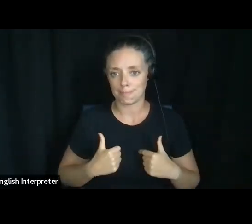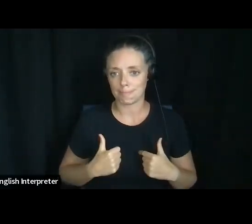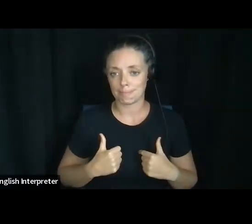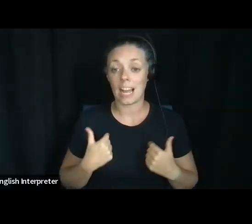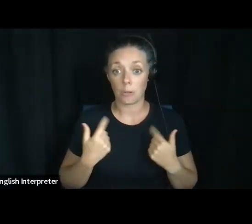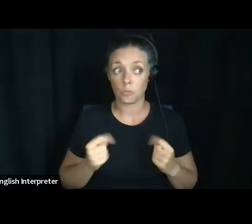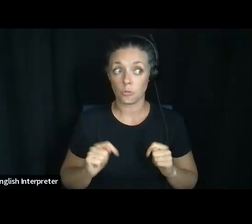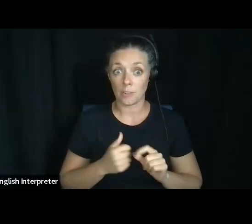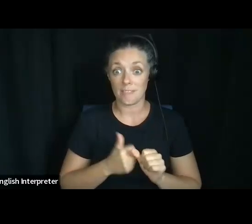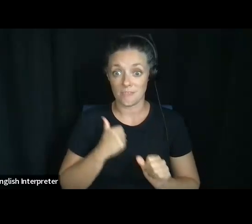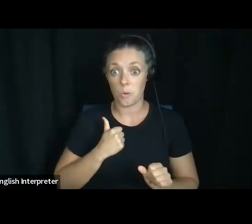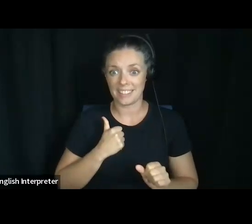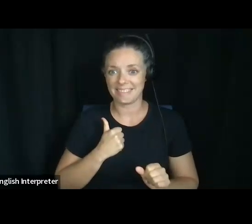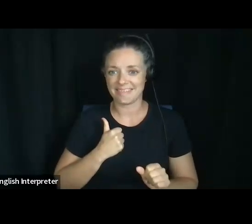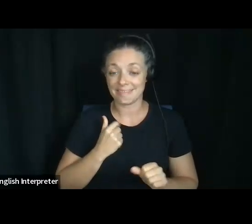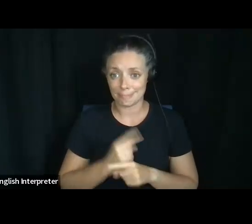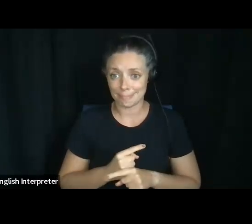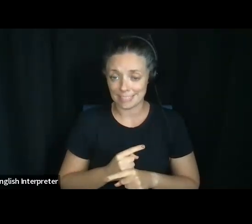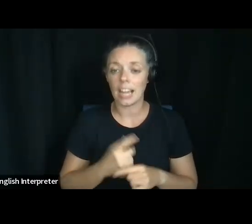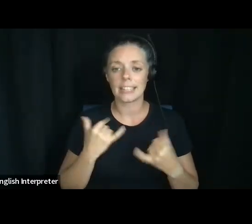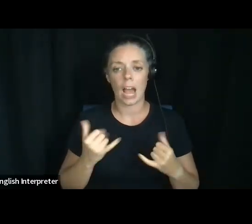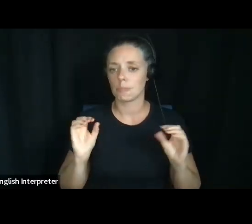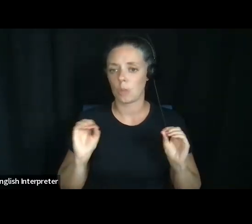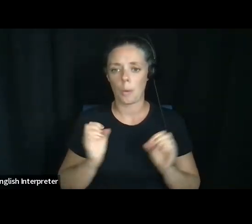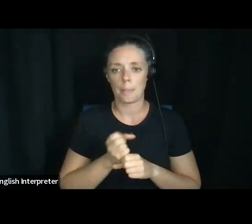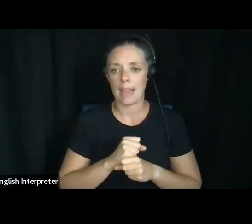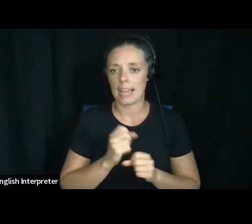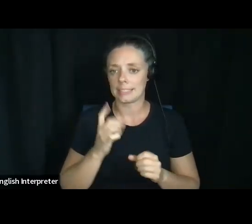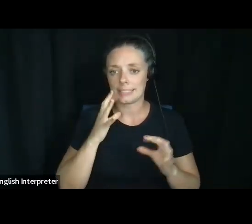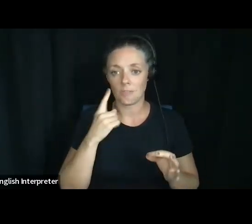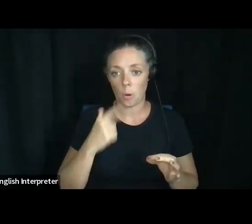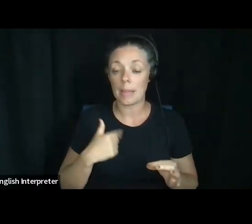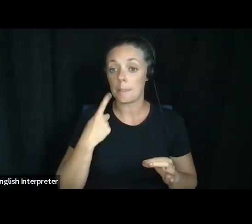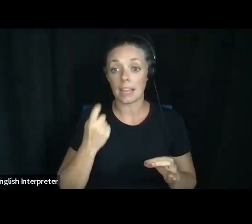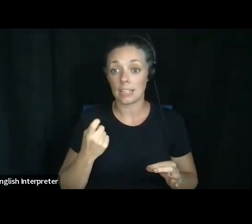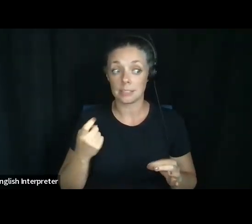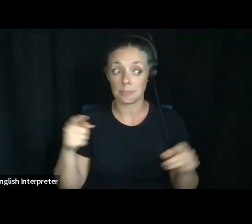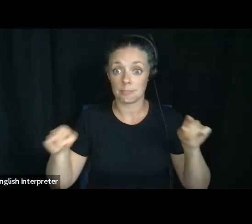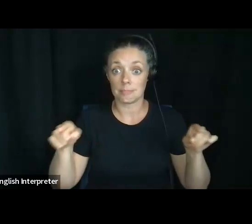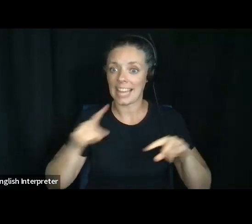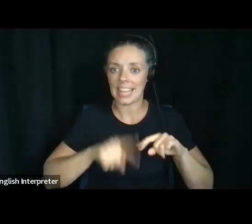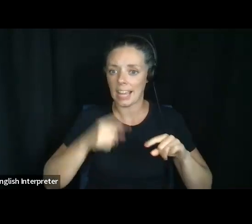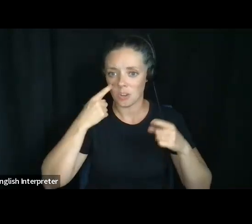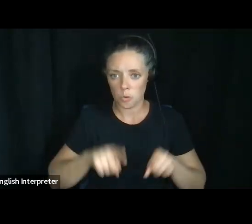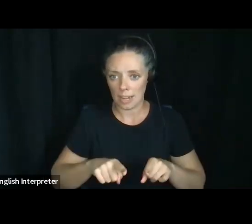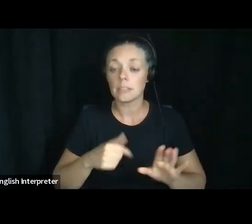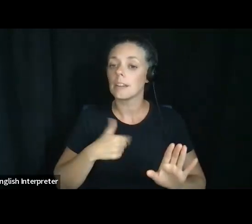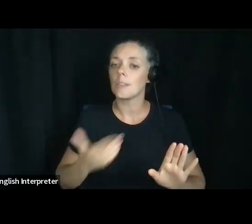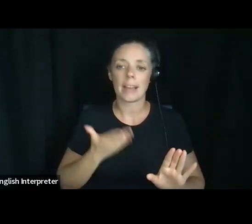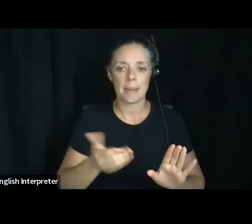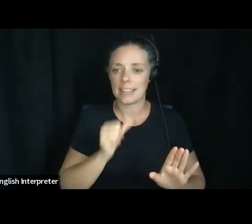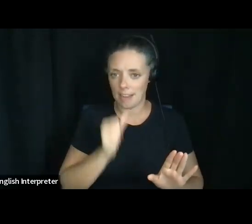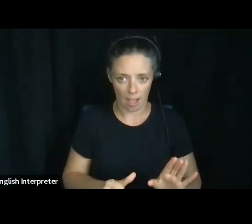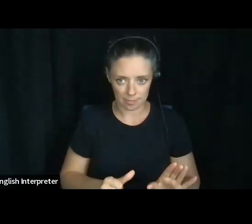avoid. Right. So now there's nobody to make decisions for me because I don't agree. So what I recommend is not doing it that way,